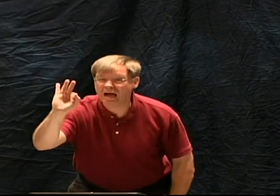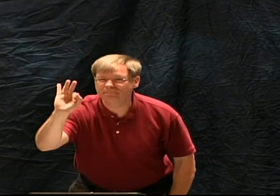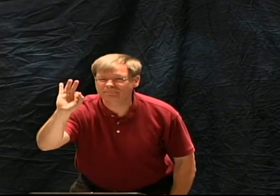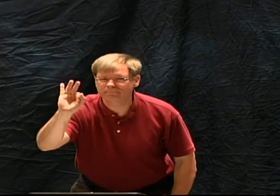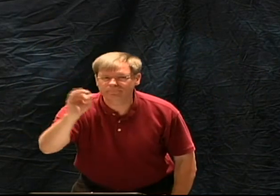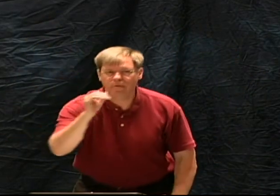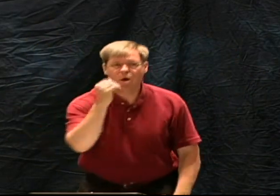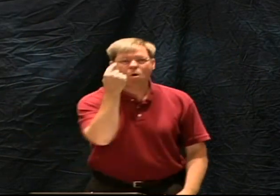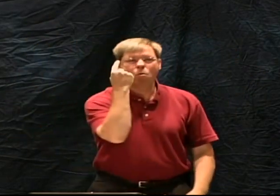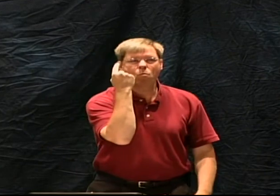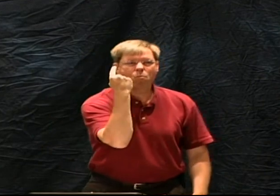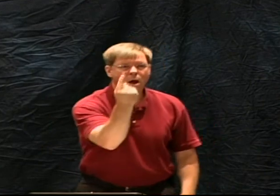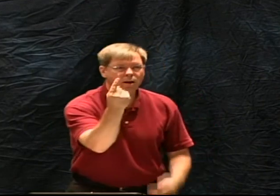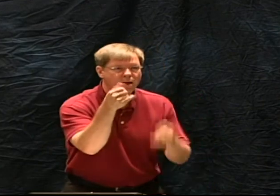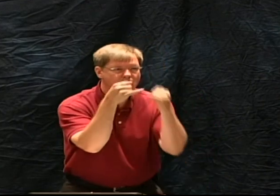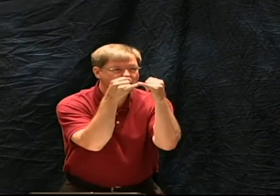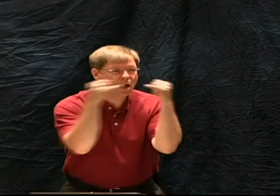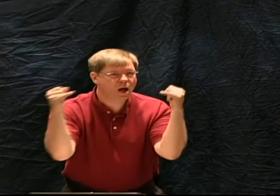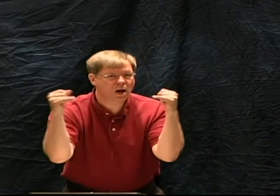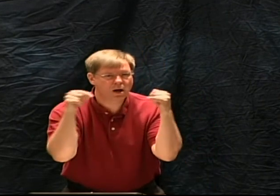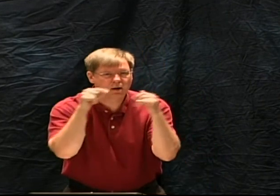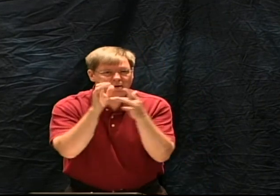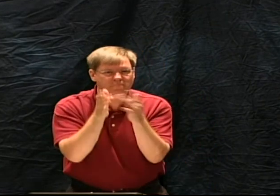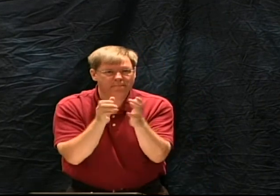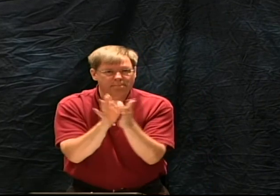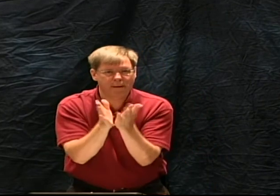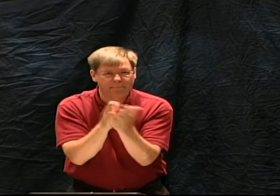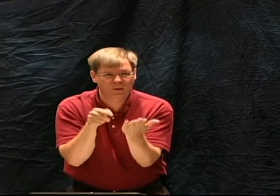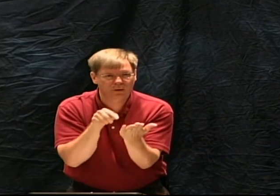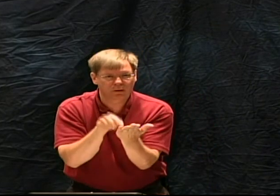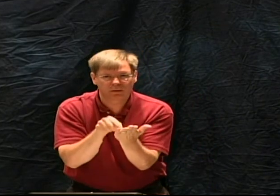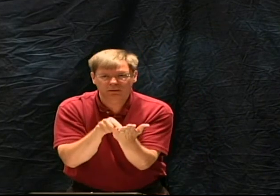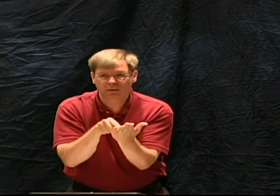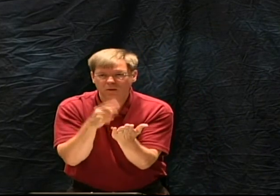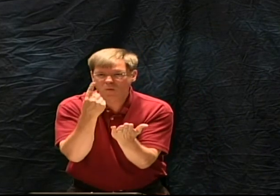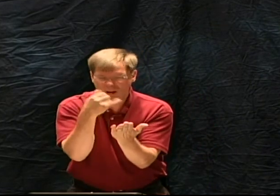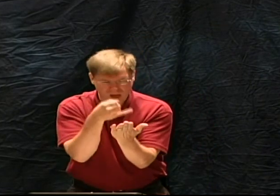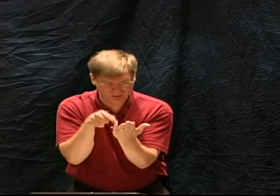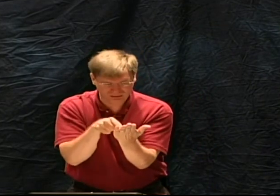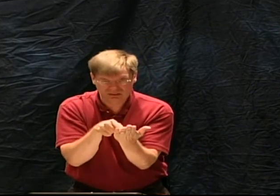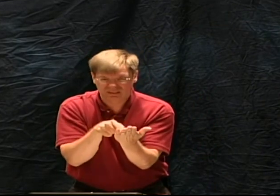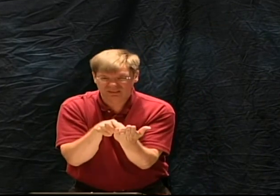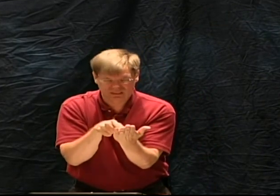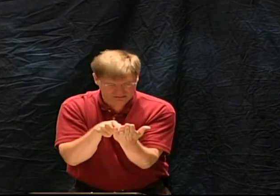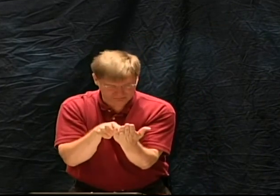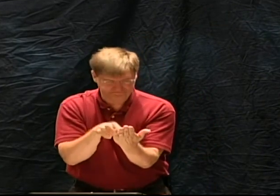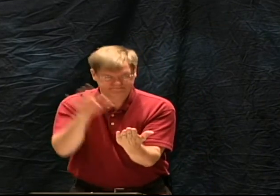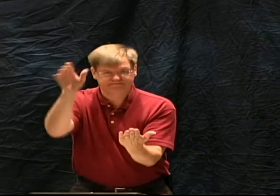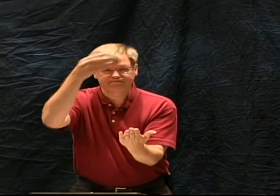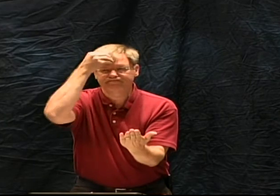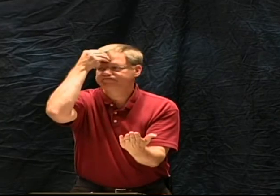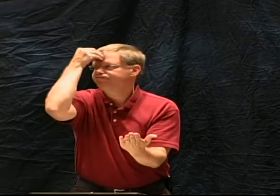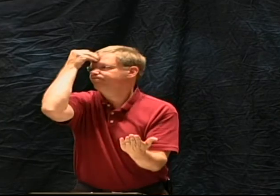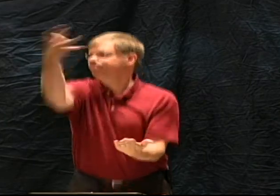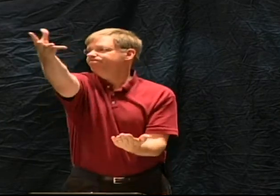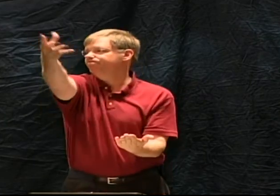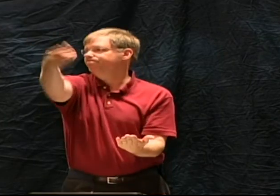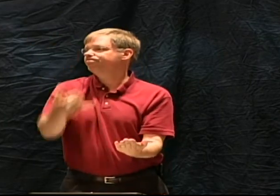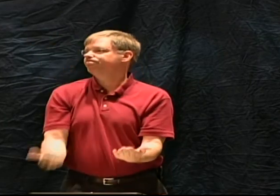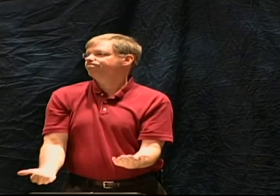one line of that sacred book be declared